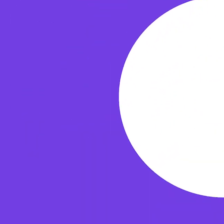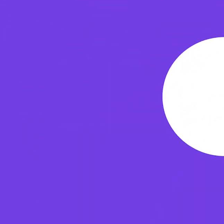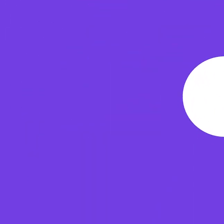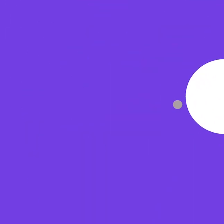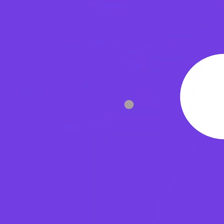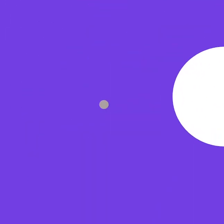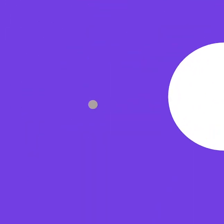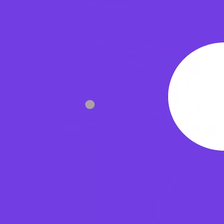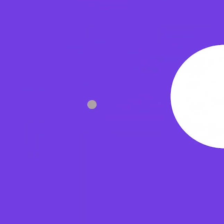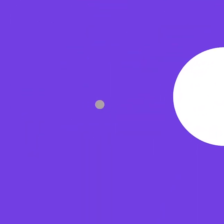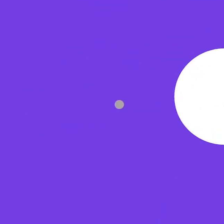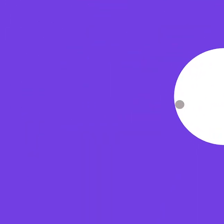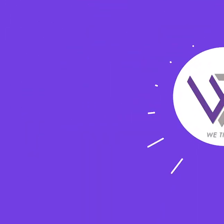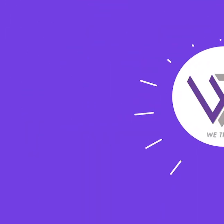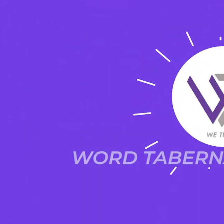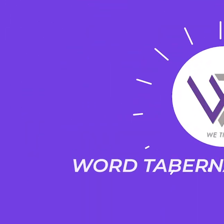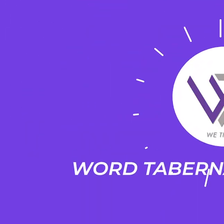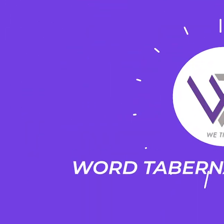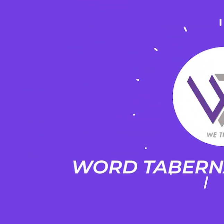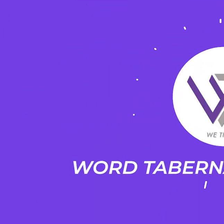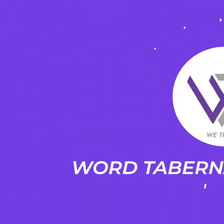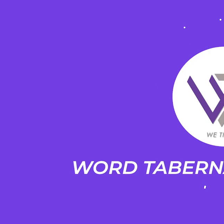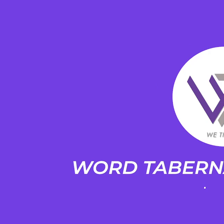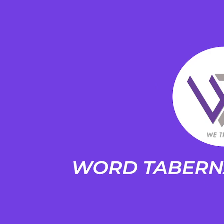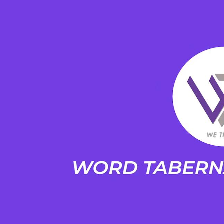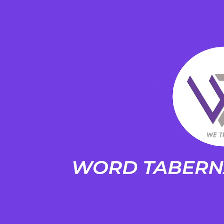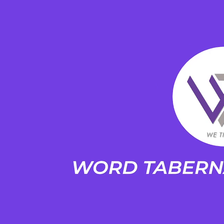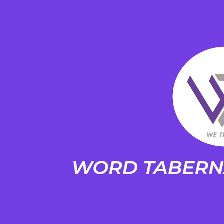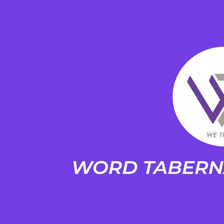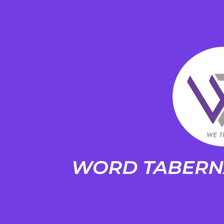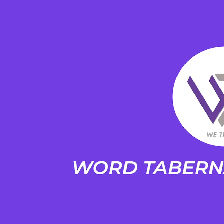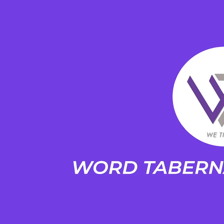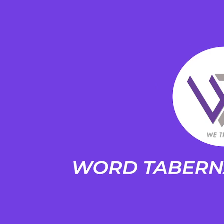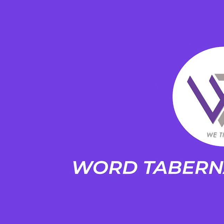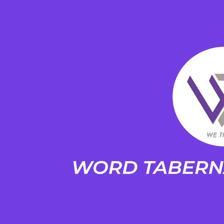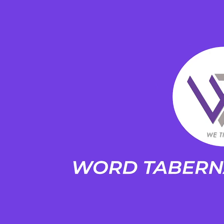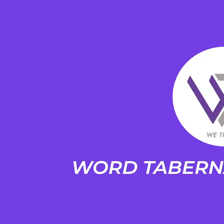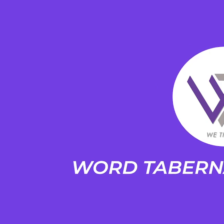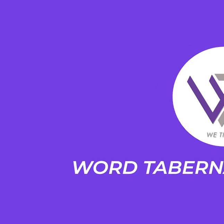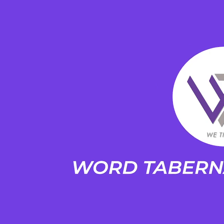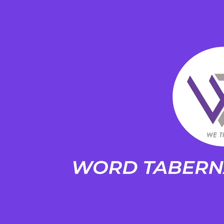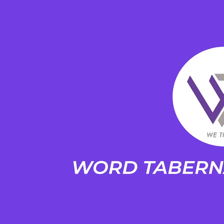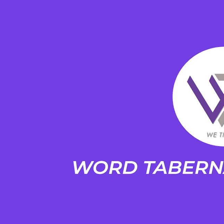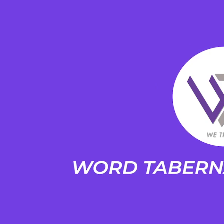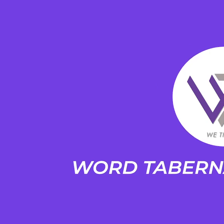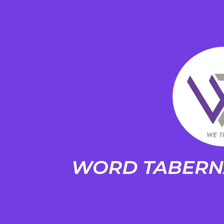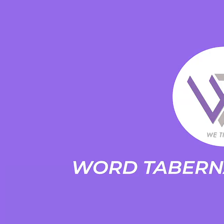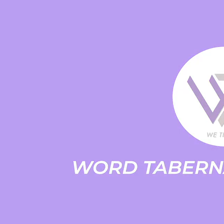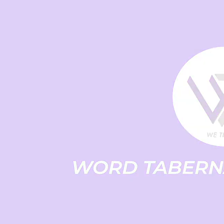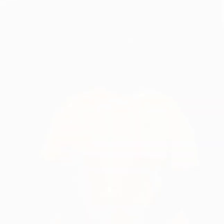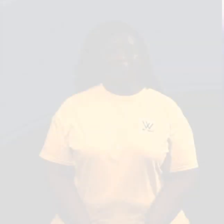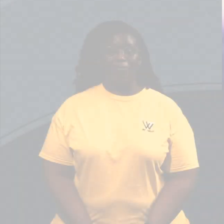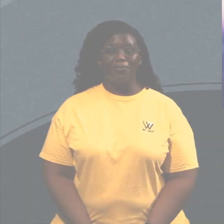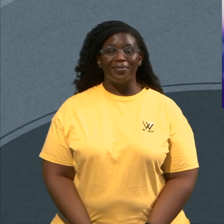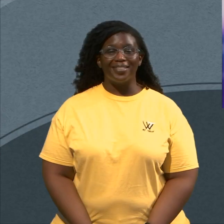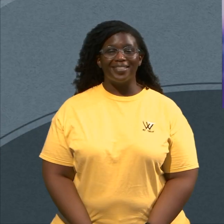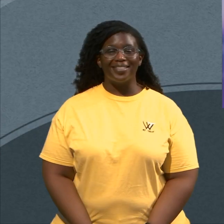I need a word, a life-changing word I